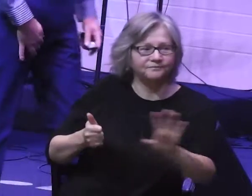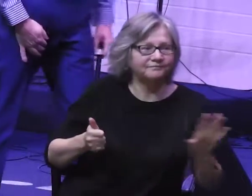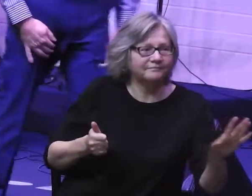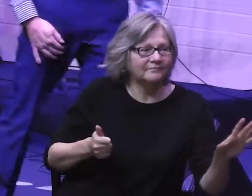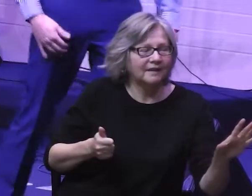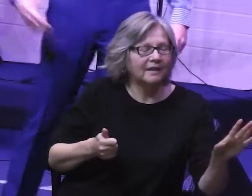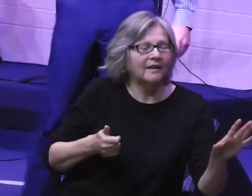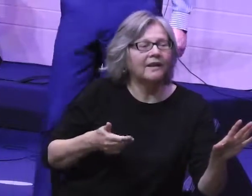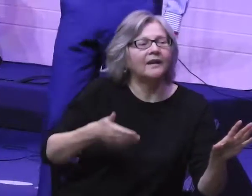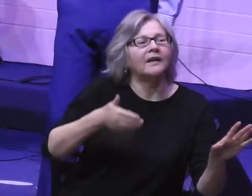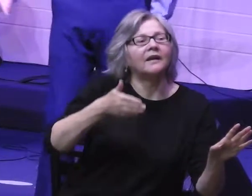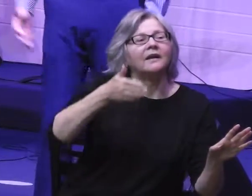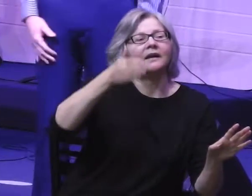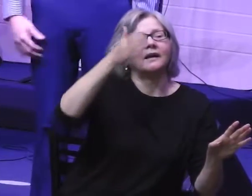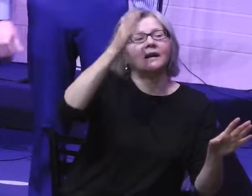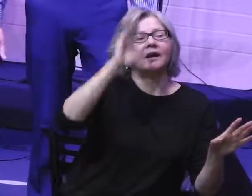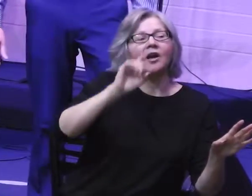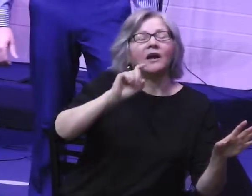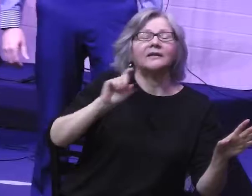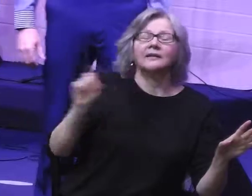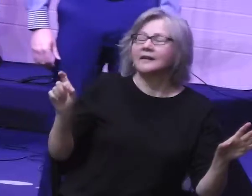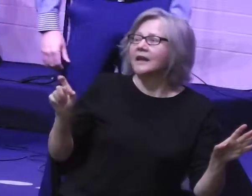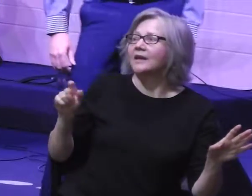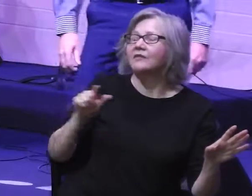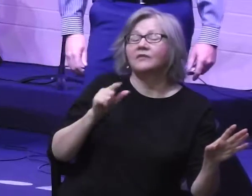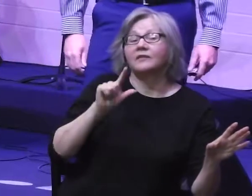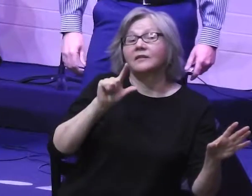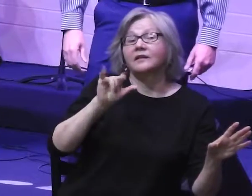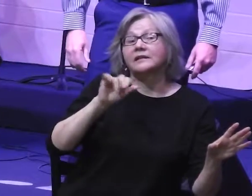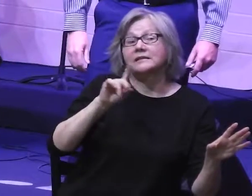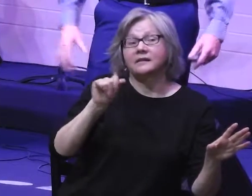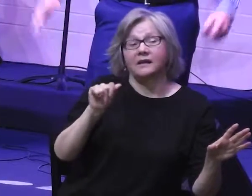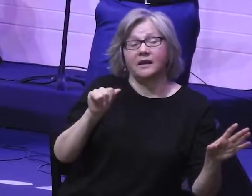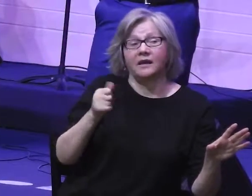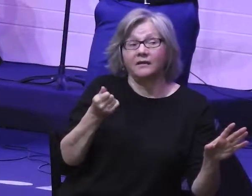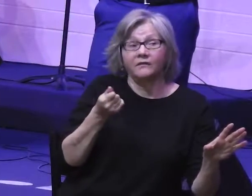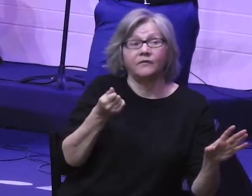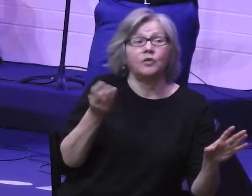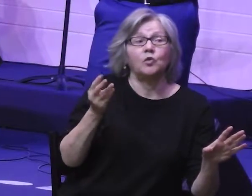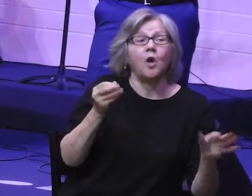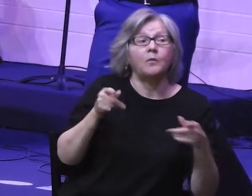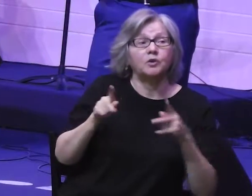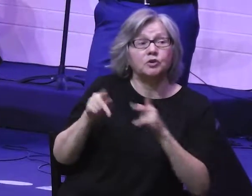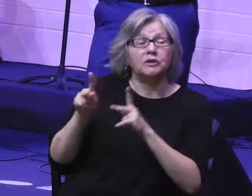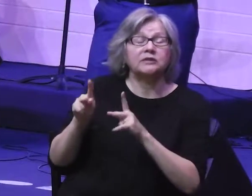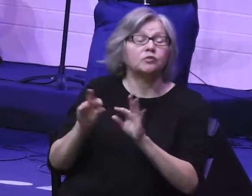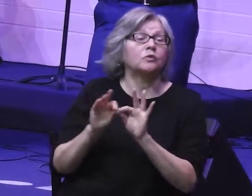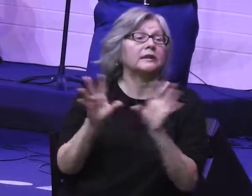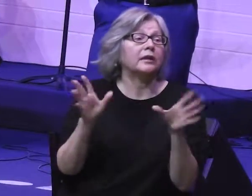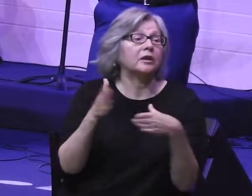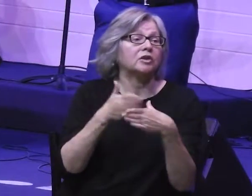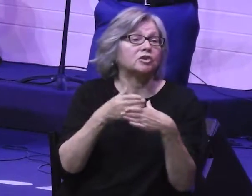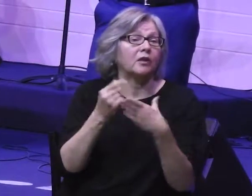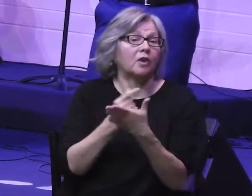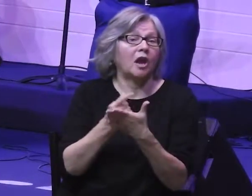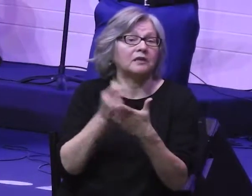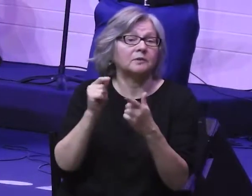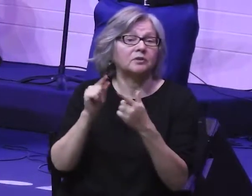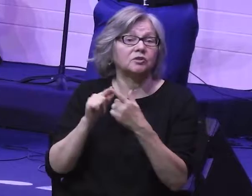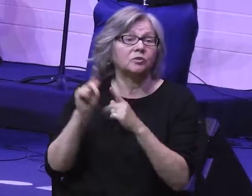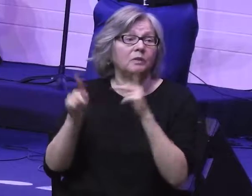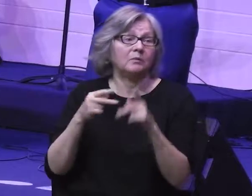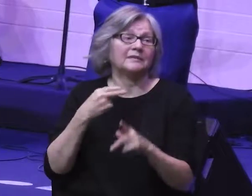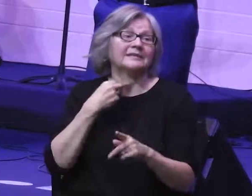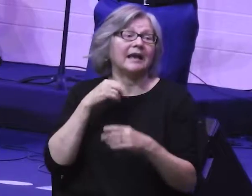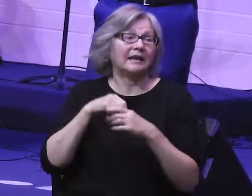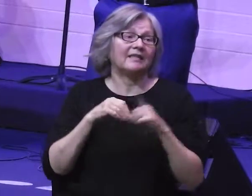aside, God gave Linda a couple of great opportunities to really clearly share the gospel with